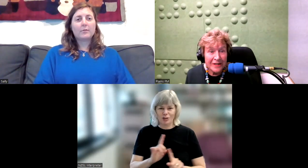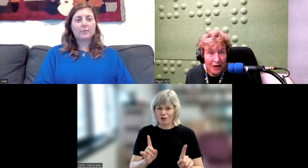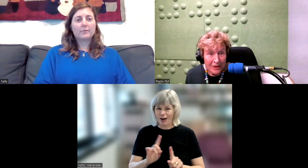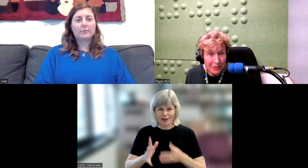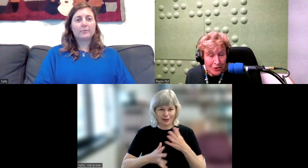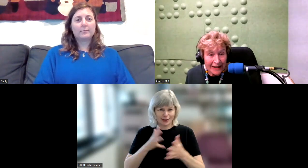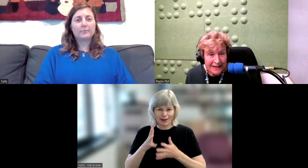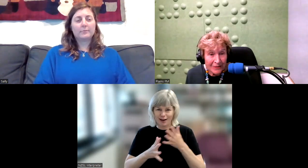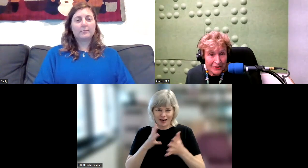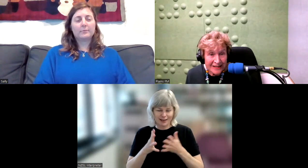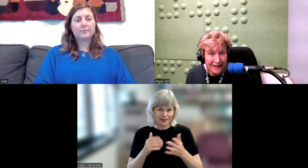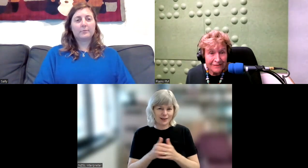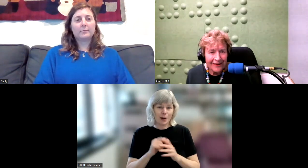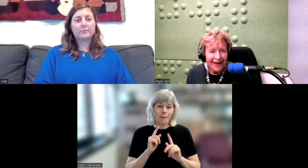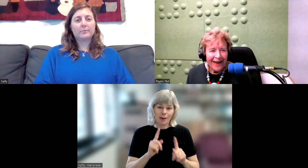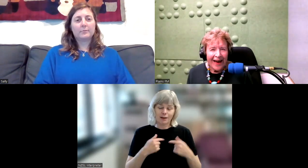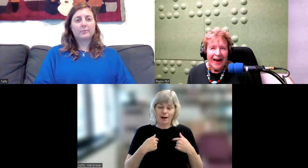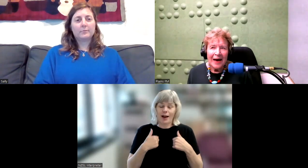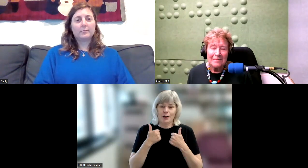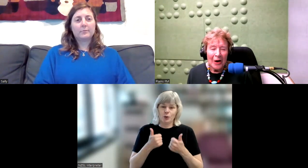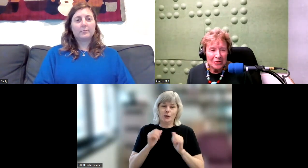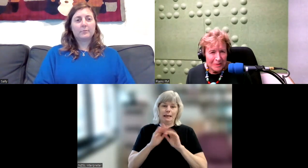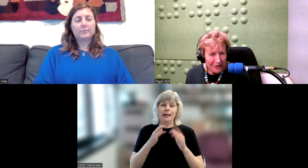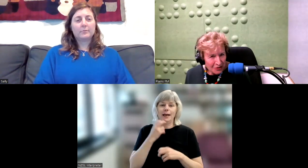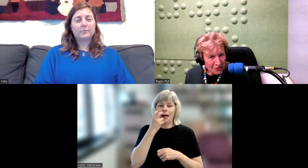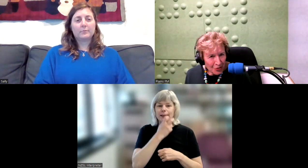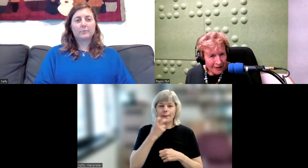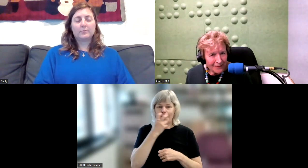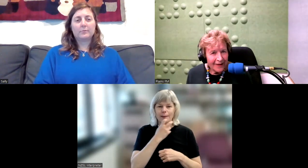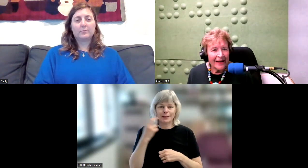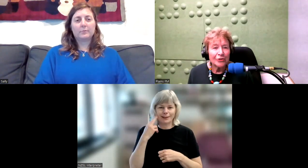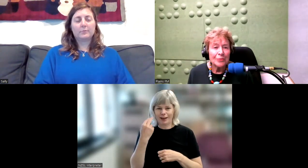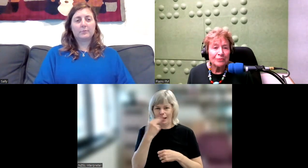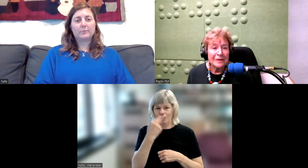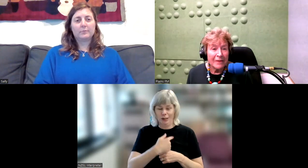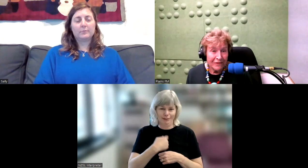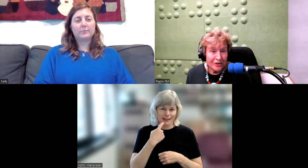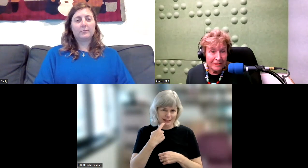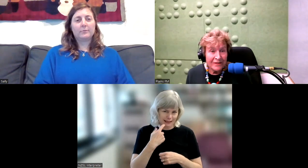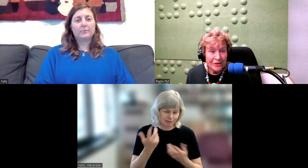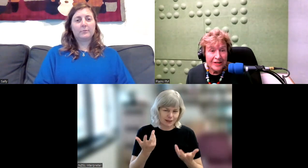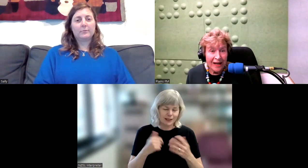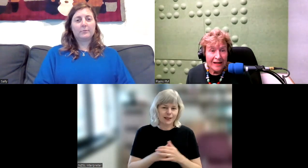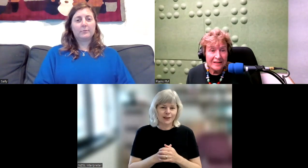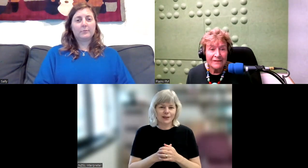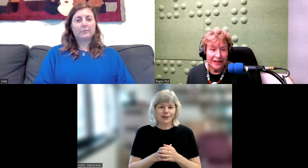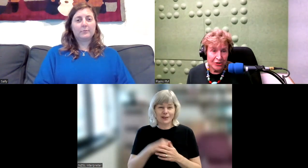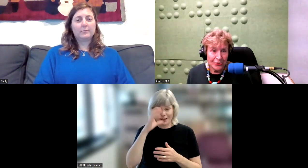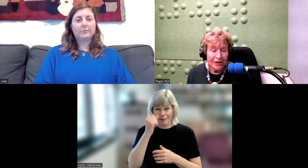was how we communicated with the deaf. I always remember this story. I had a group, one of my first, my first class, lovely children,